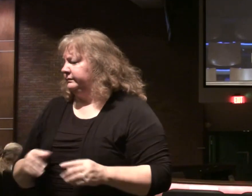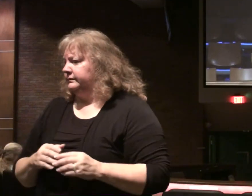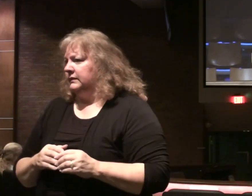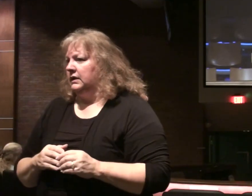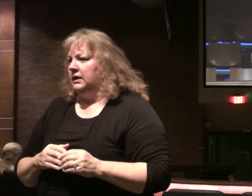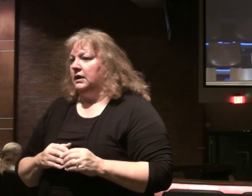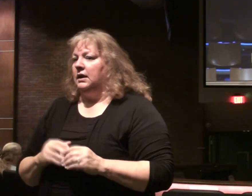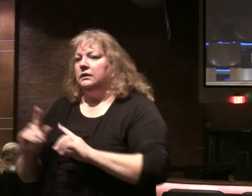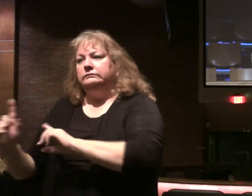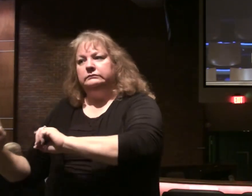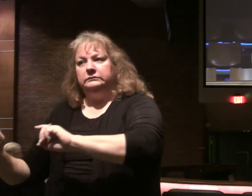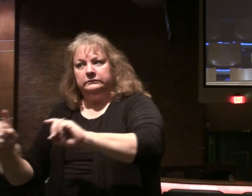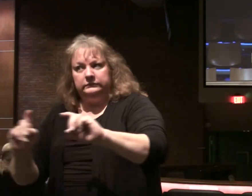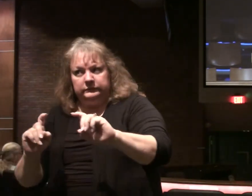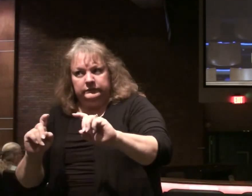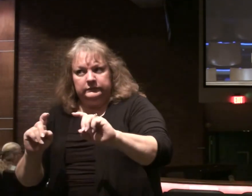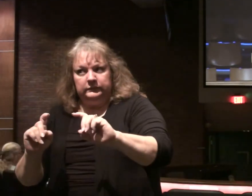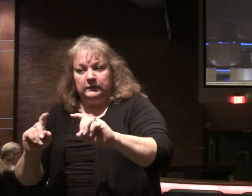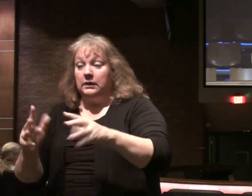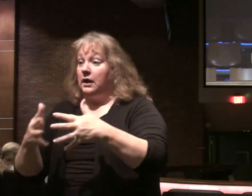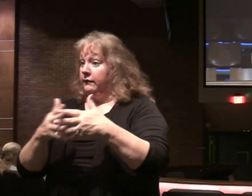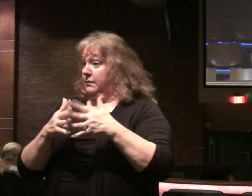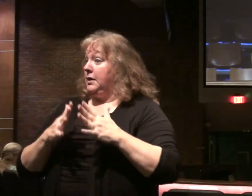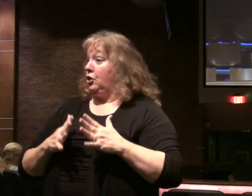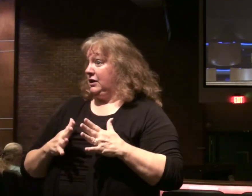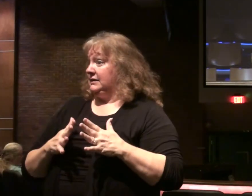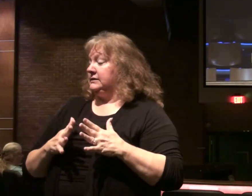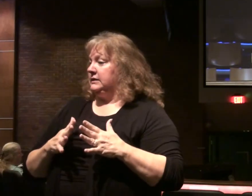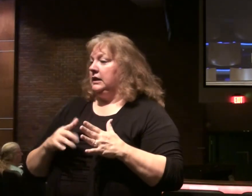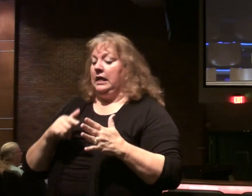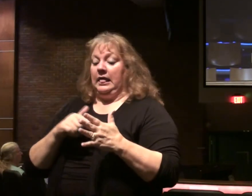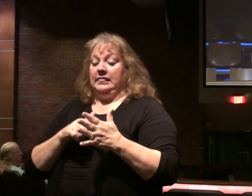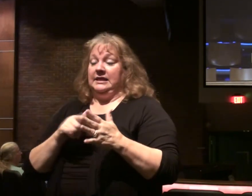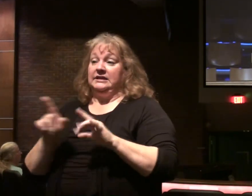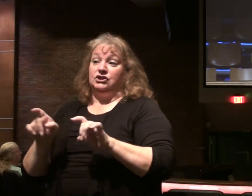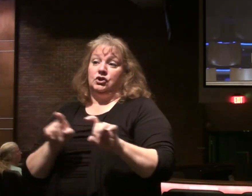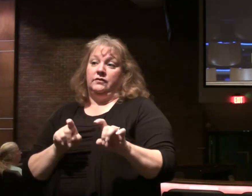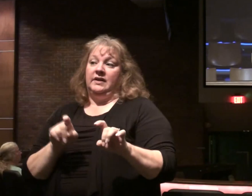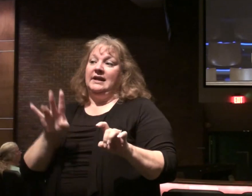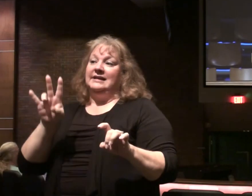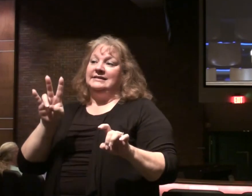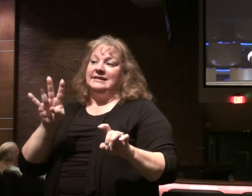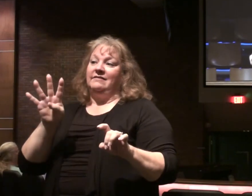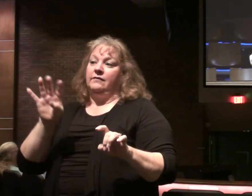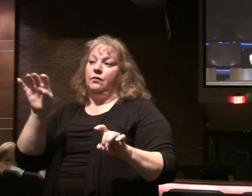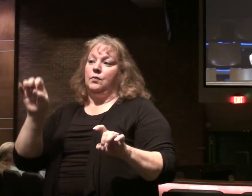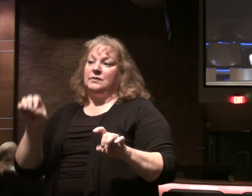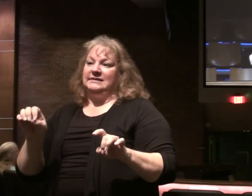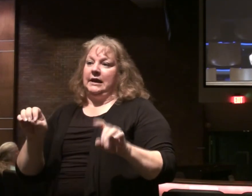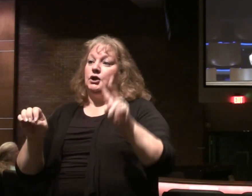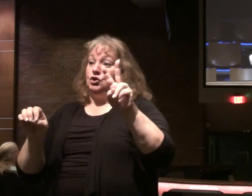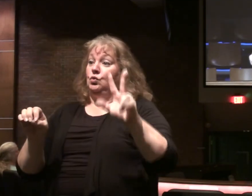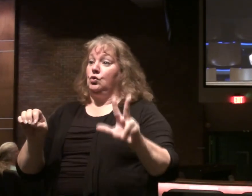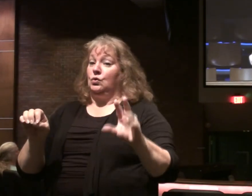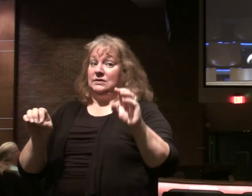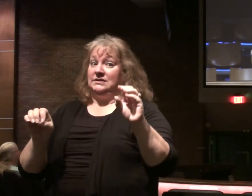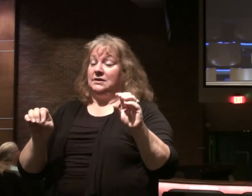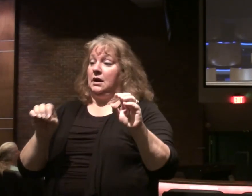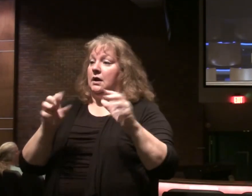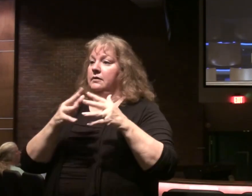There was a survey done. Of Americans. And according to this survey. 74%. Two thirds of Americans.